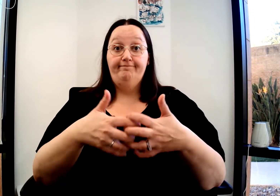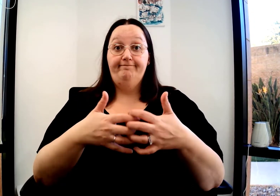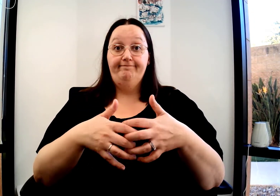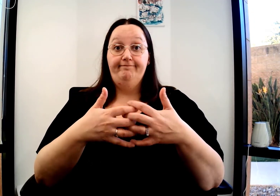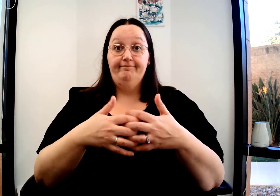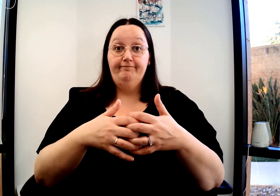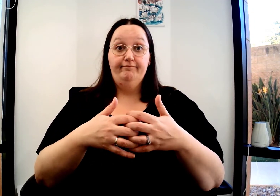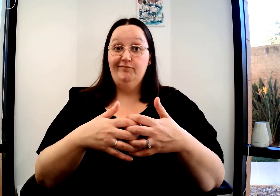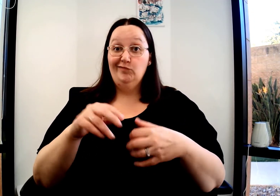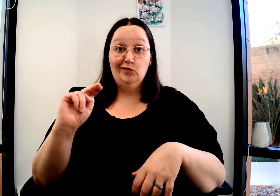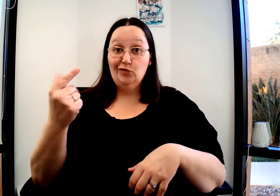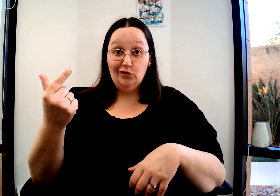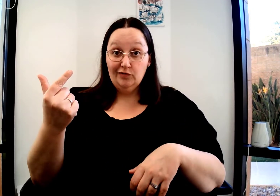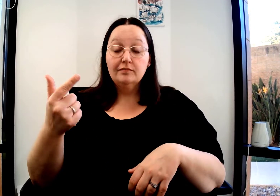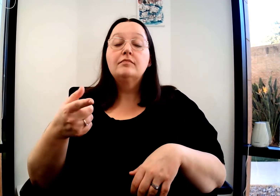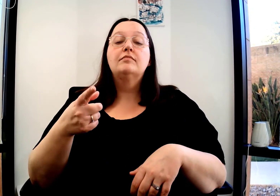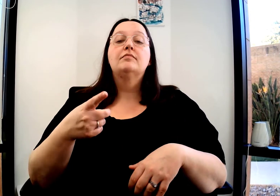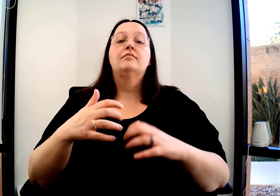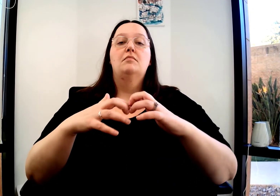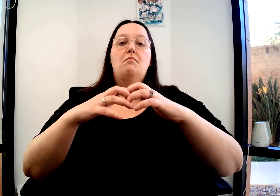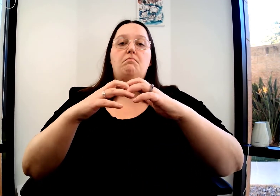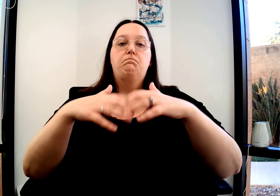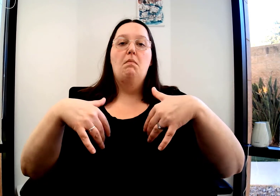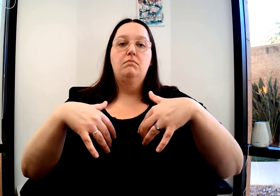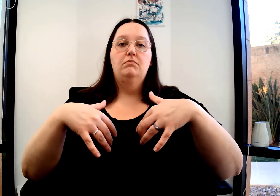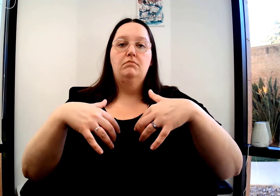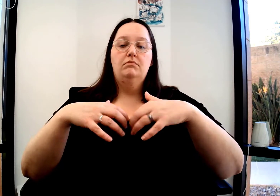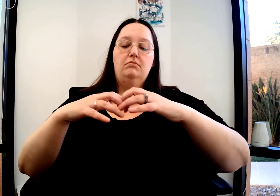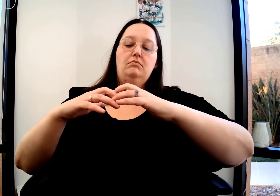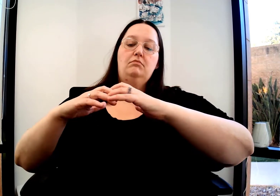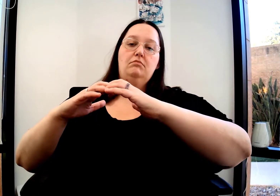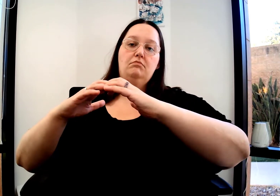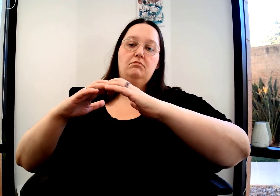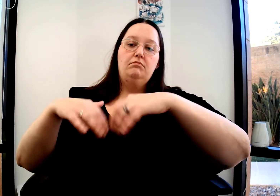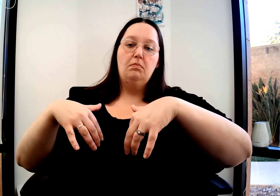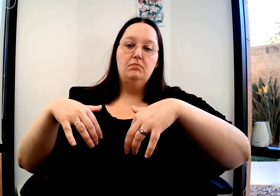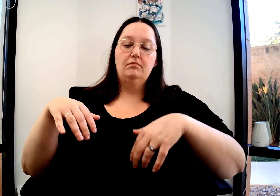Next, if your engine is no good, it will break down.